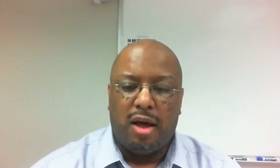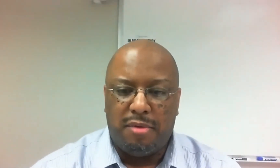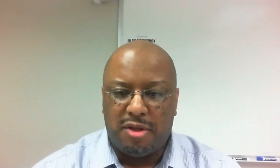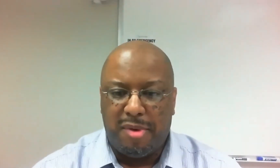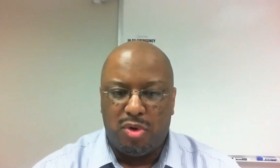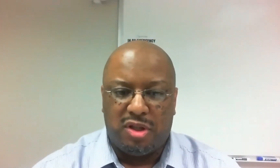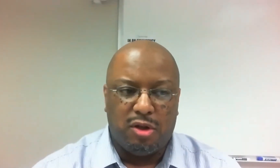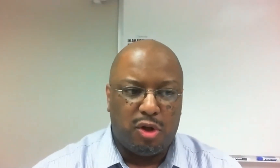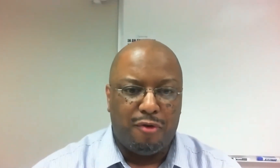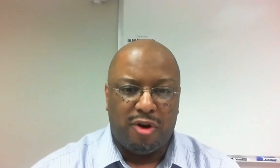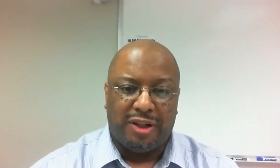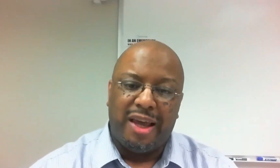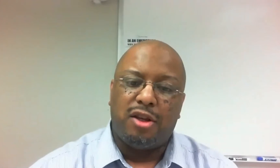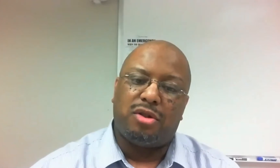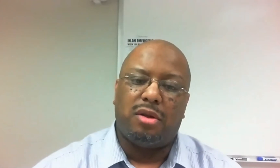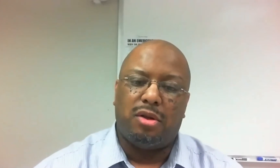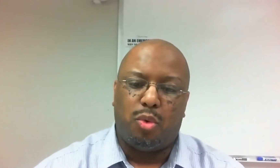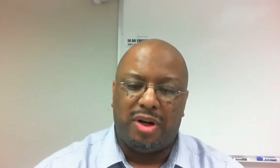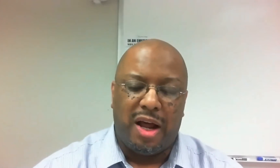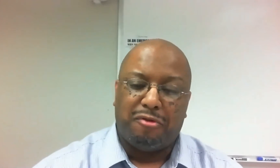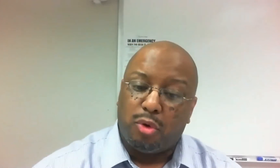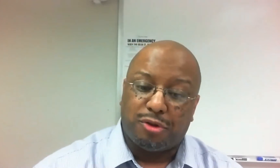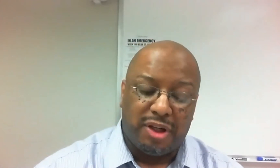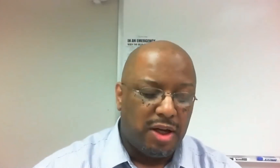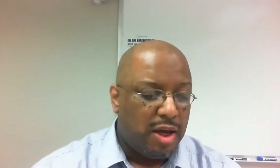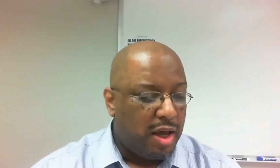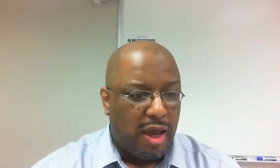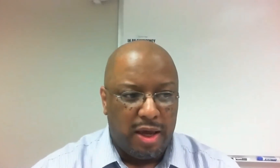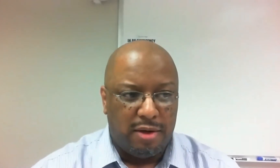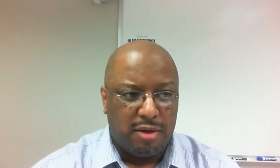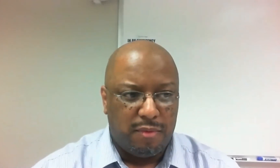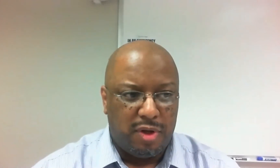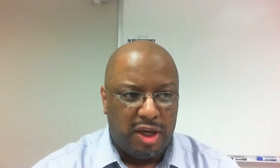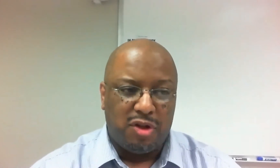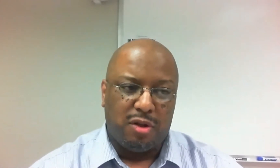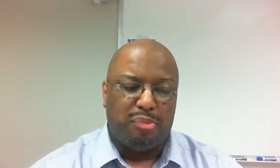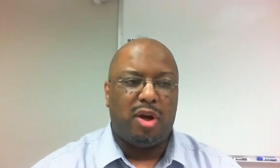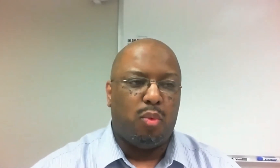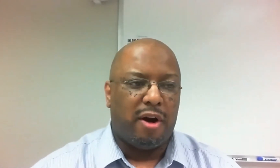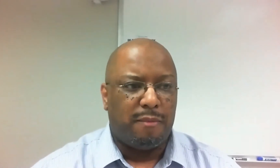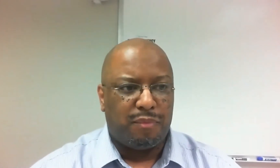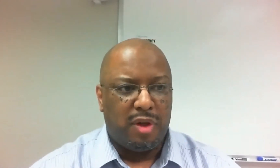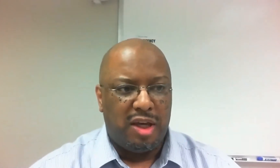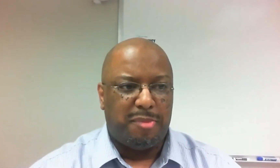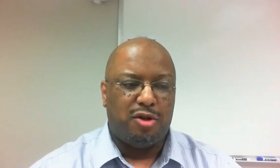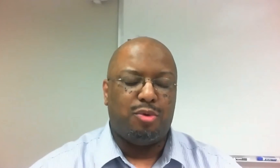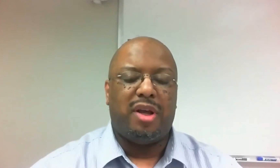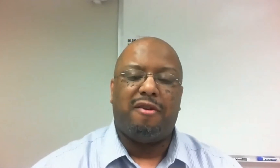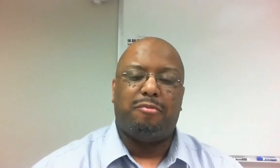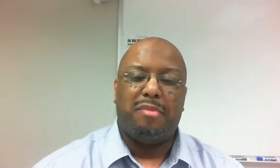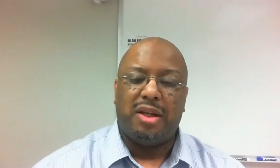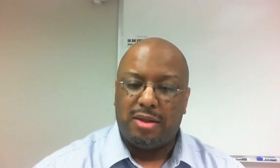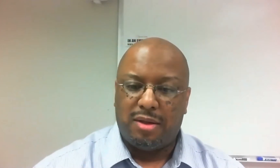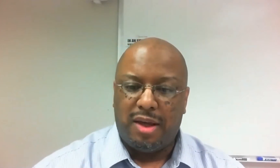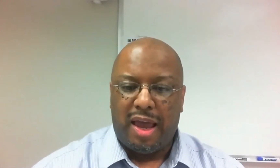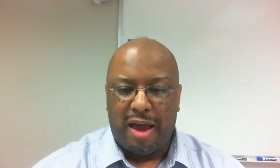this man was guilty over an alleged $20 forgery. And even to the point where he spent two and a